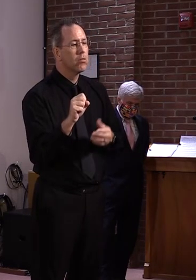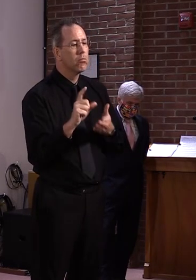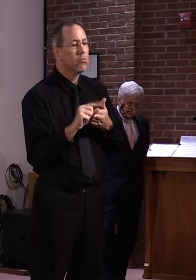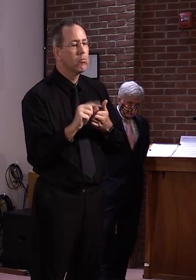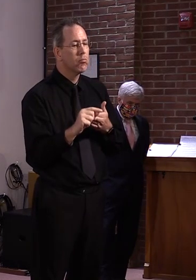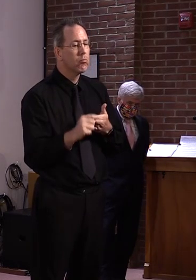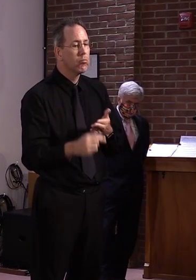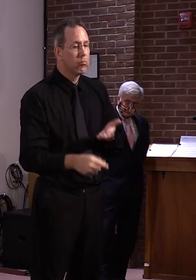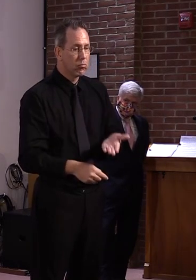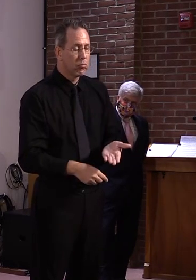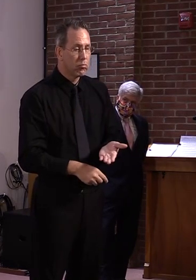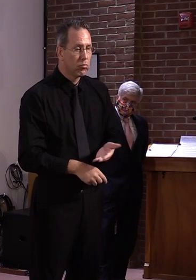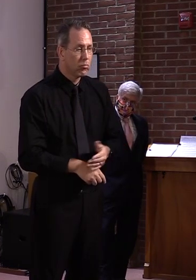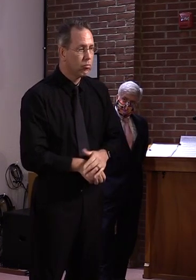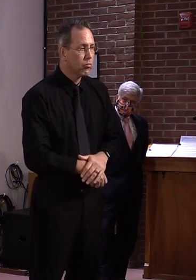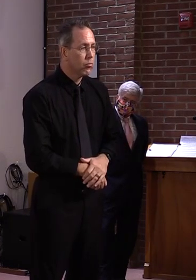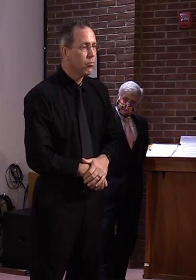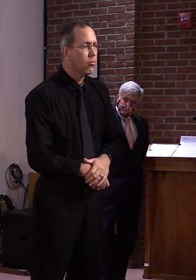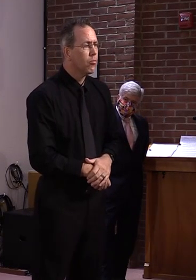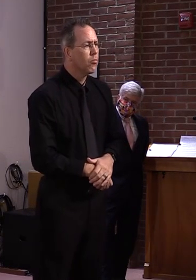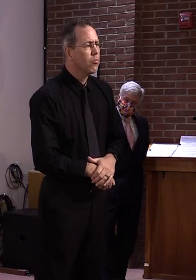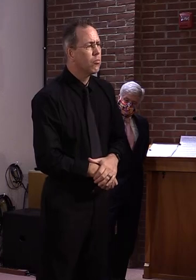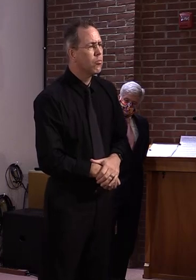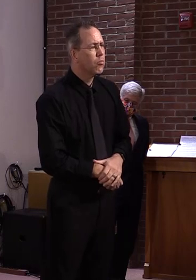Ethan Burlington Free Press.